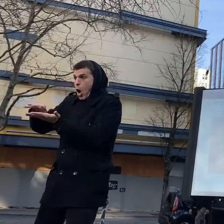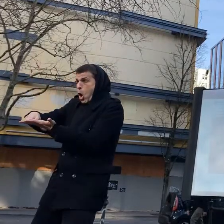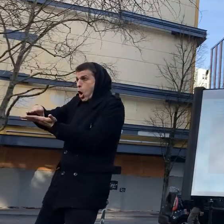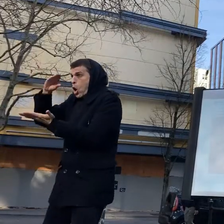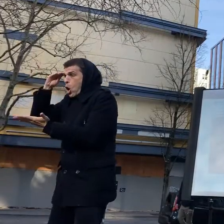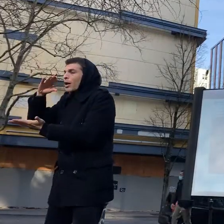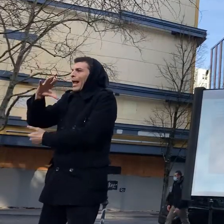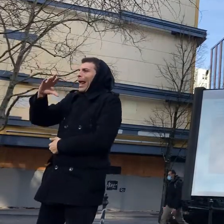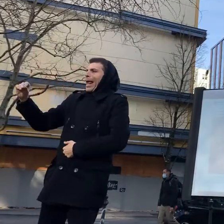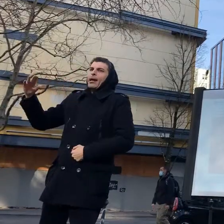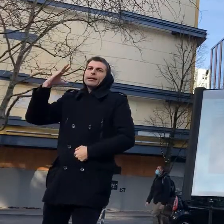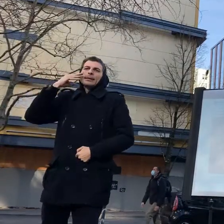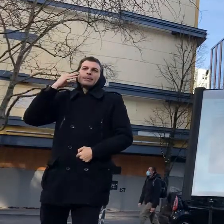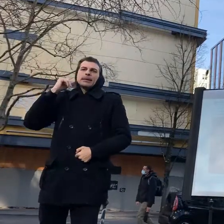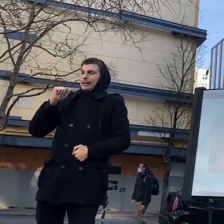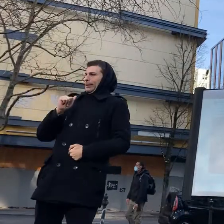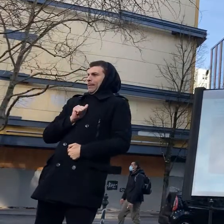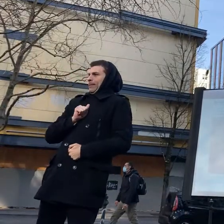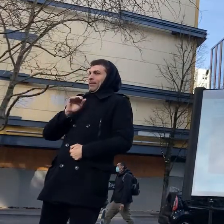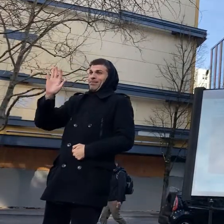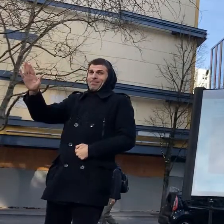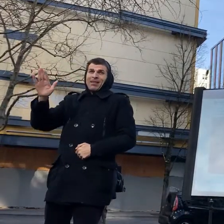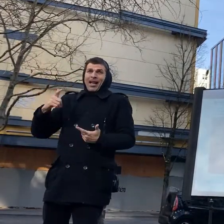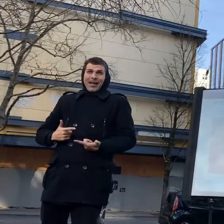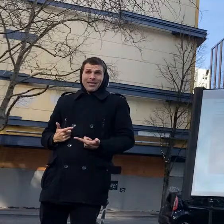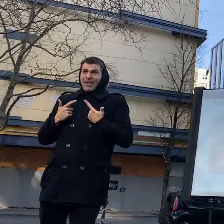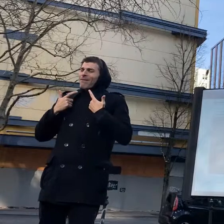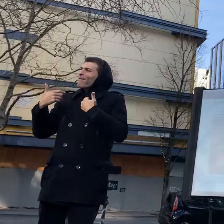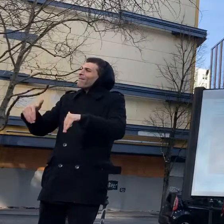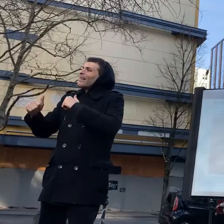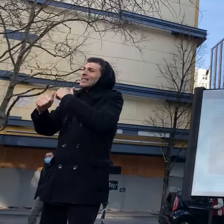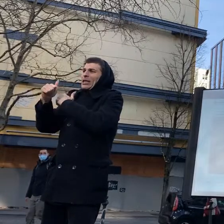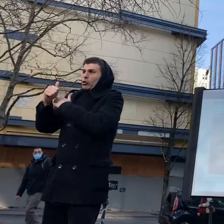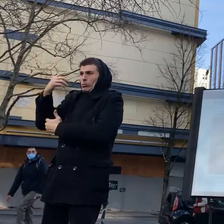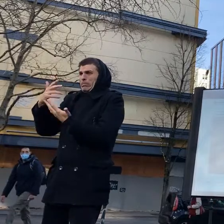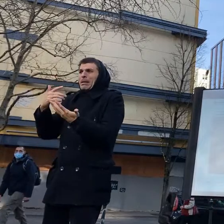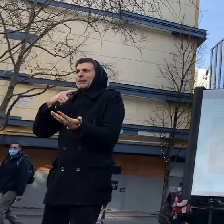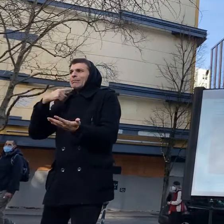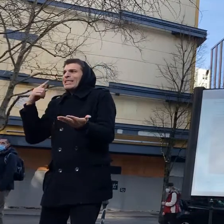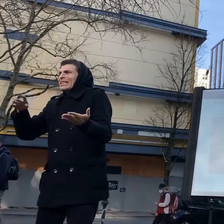unholy durable to disperse chemical agents into the crowd